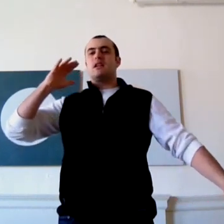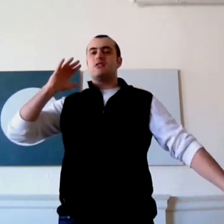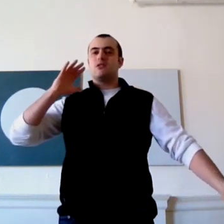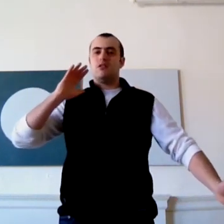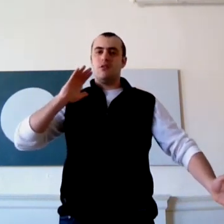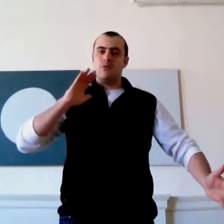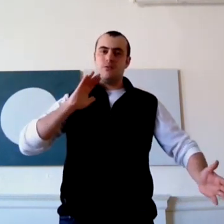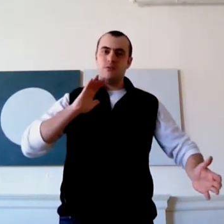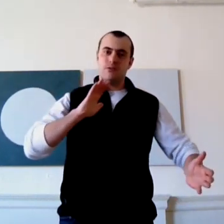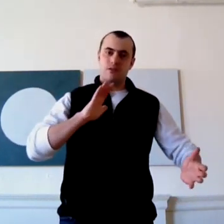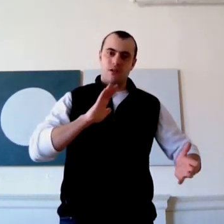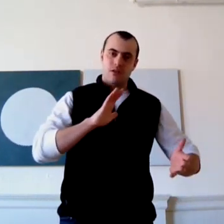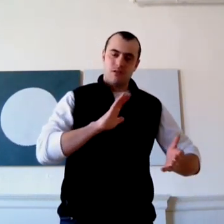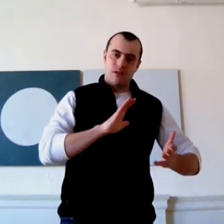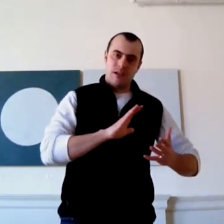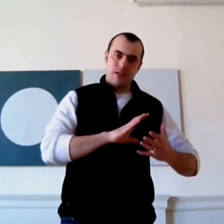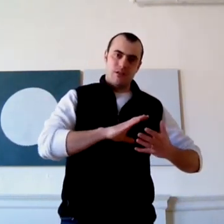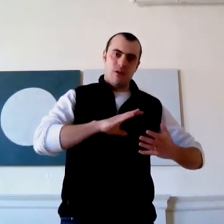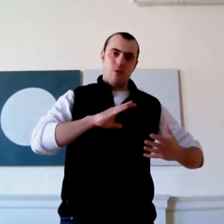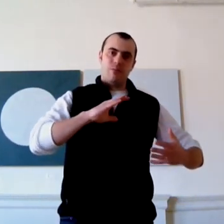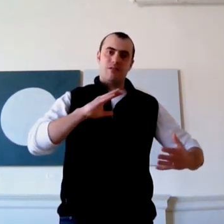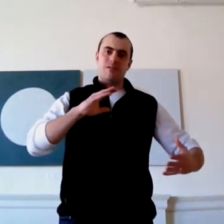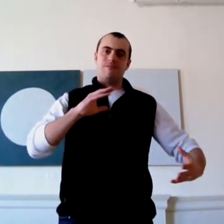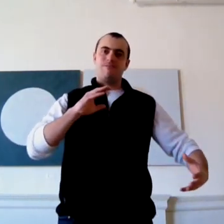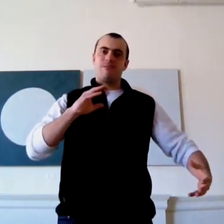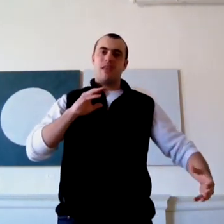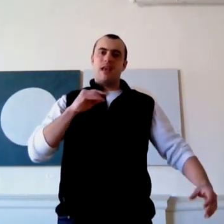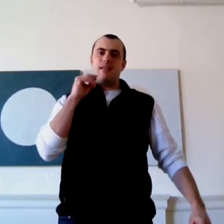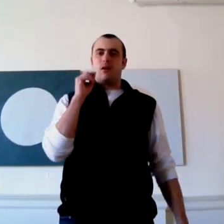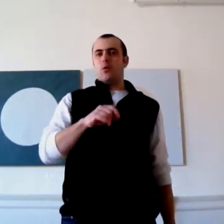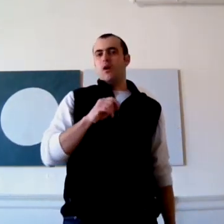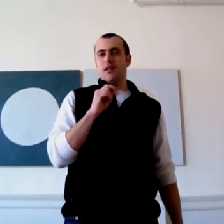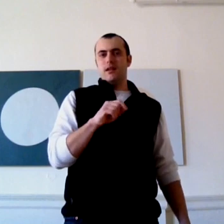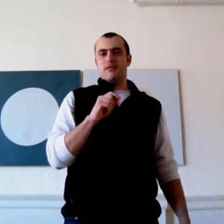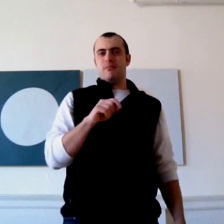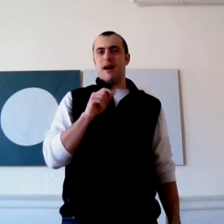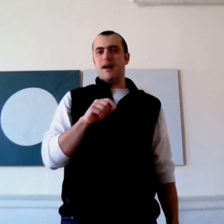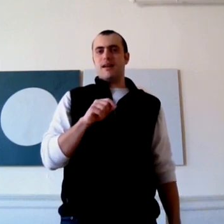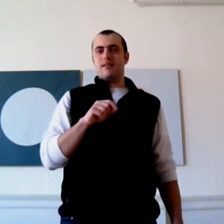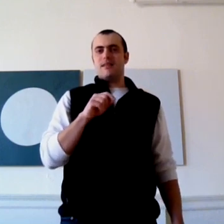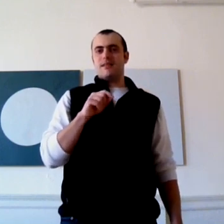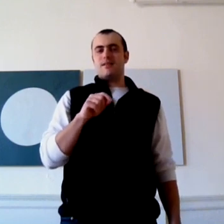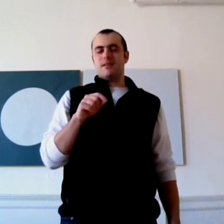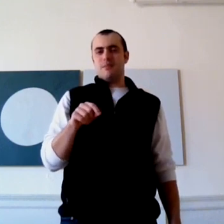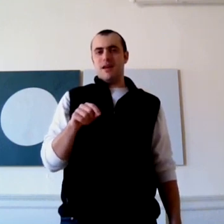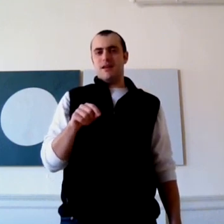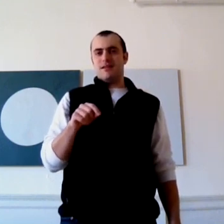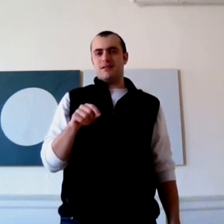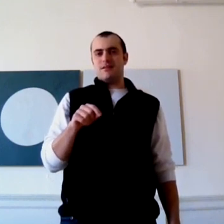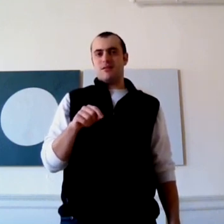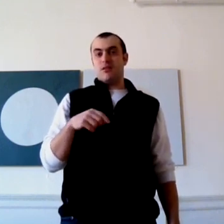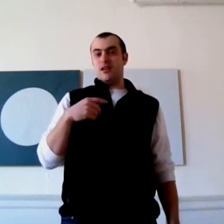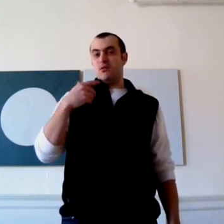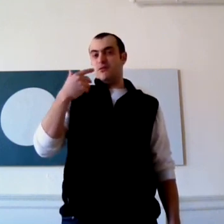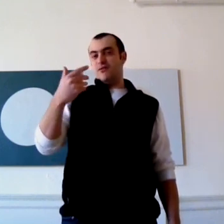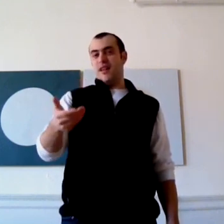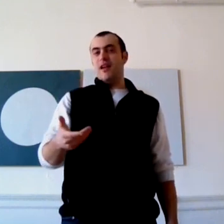into close, turning into open, and the quality of mind this demands or that you develop